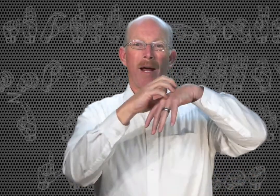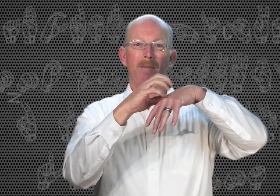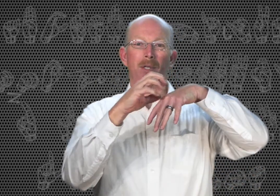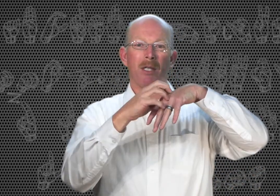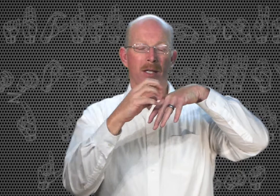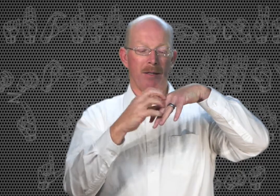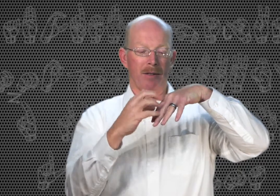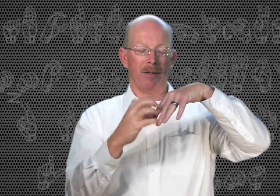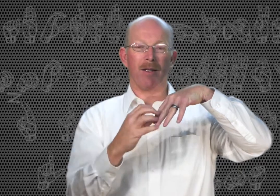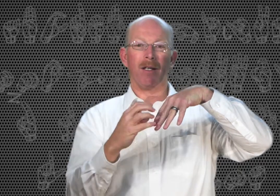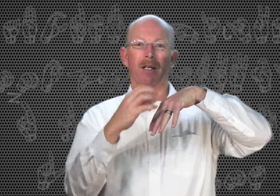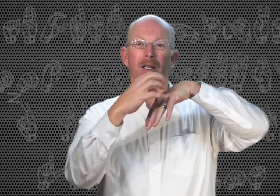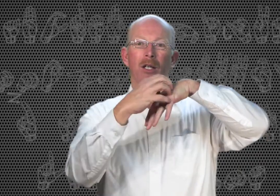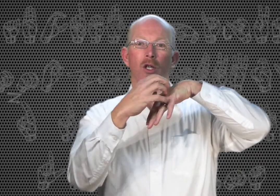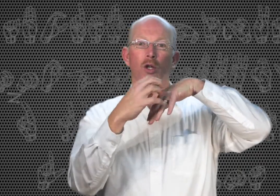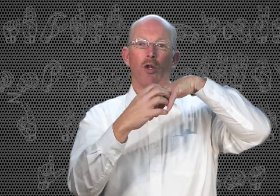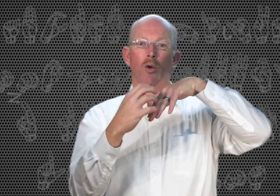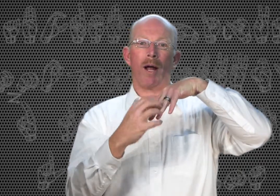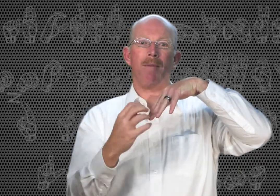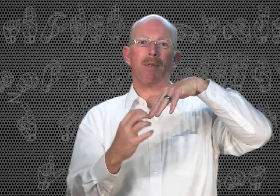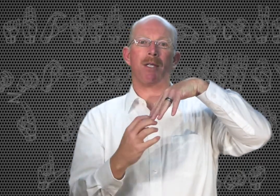Grapes. Grapes.